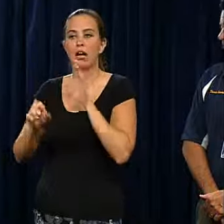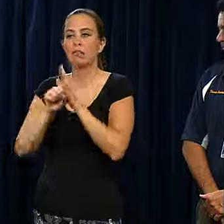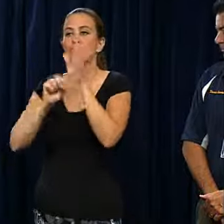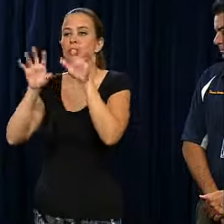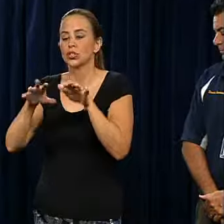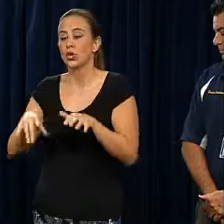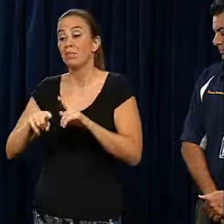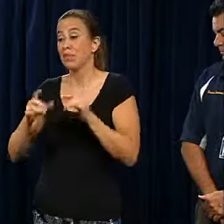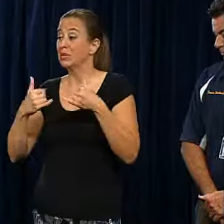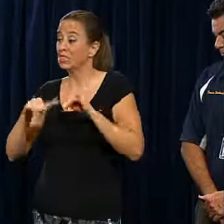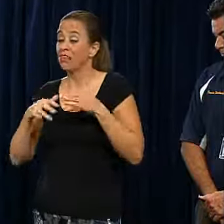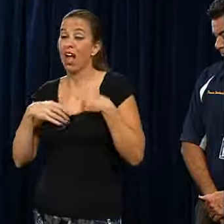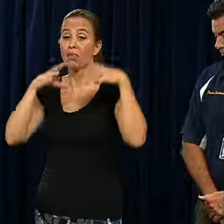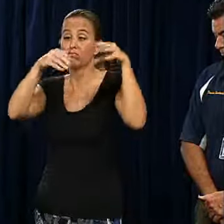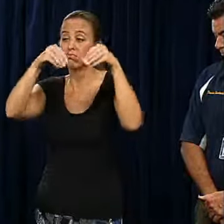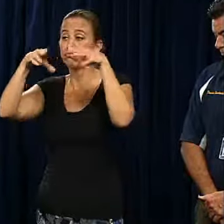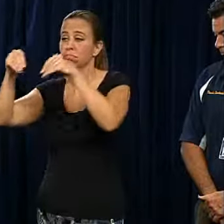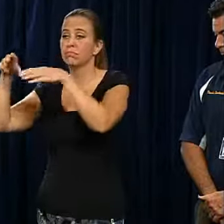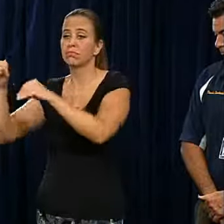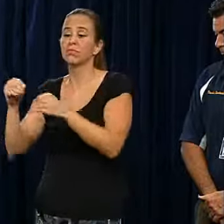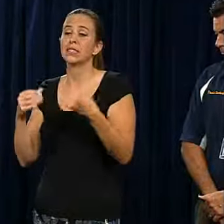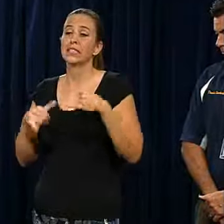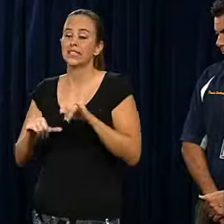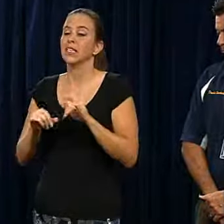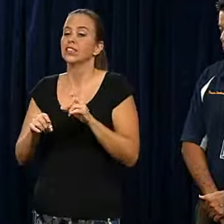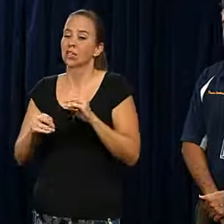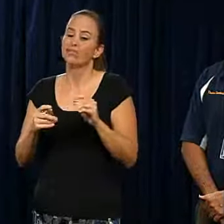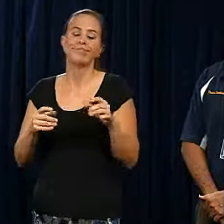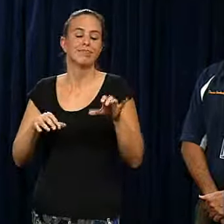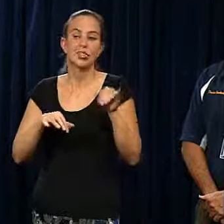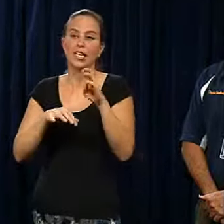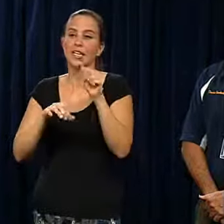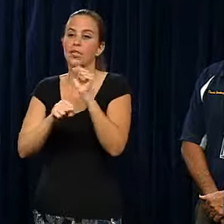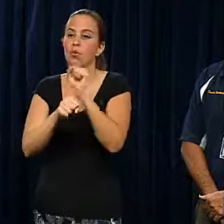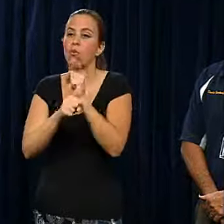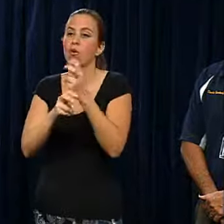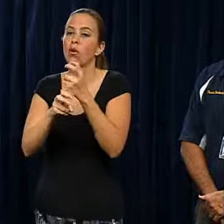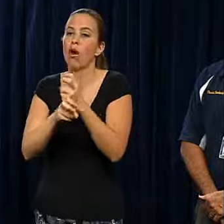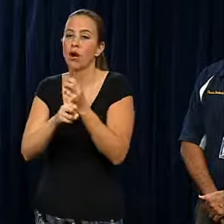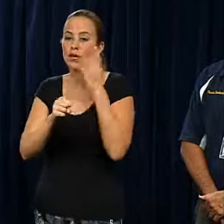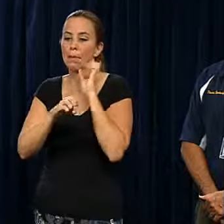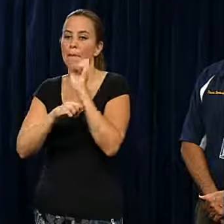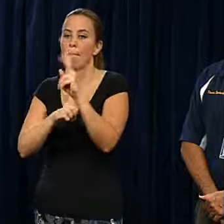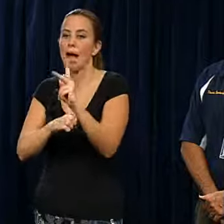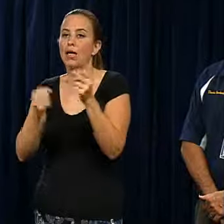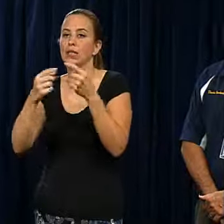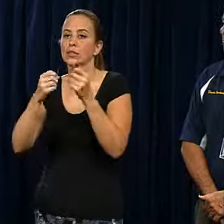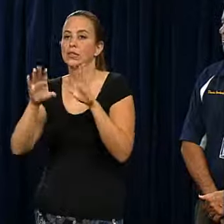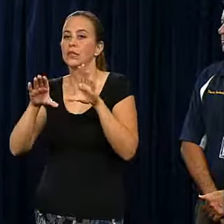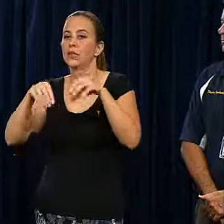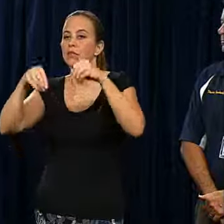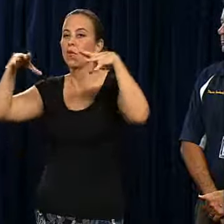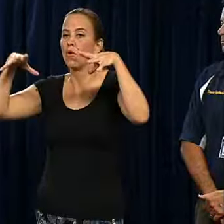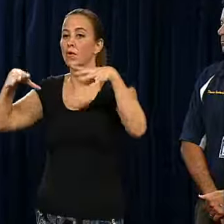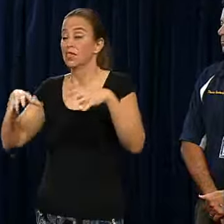night. And they're going to do everything they can to get people back online. Is there anything you think could have been done better for the next potential